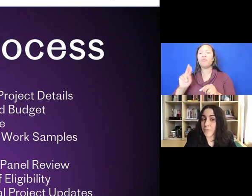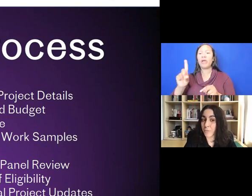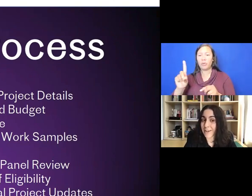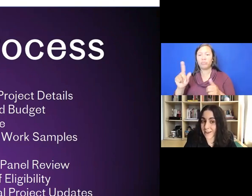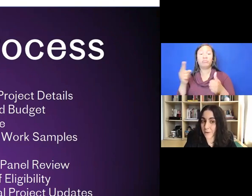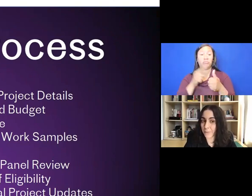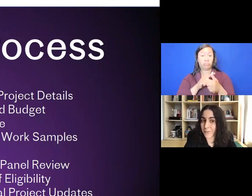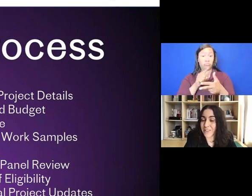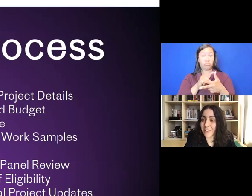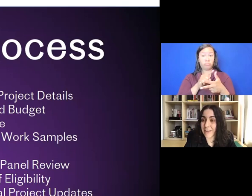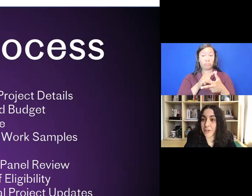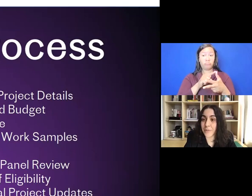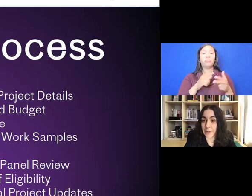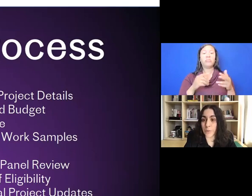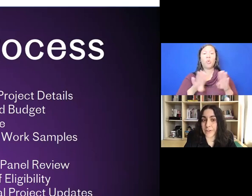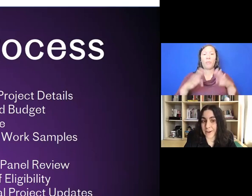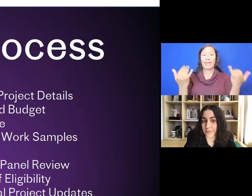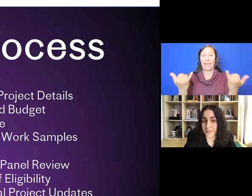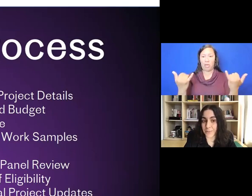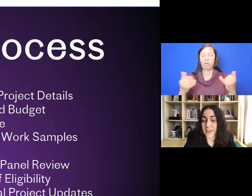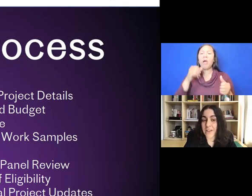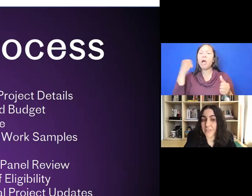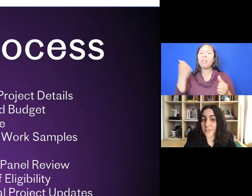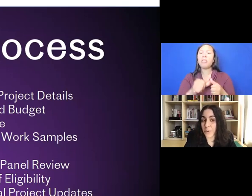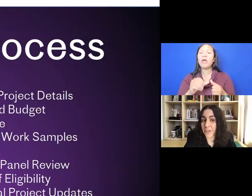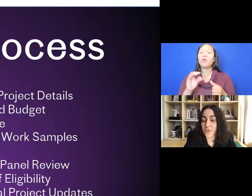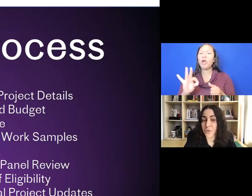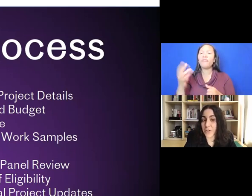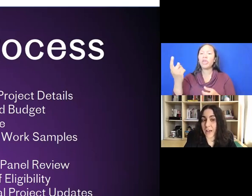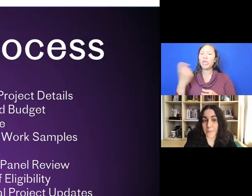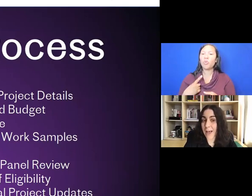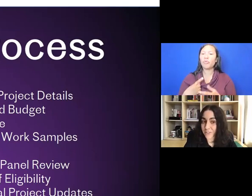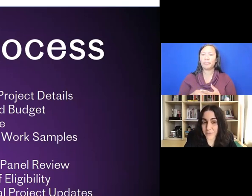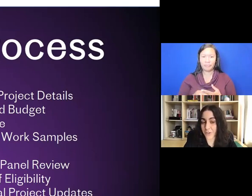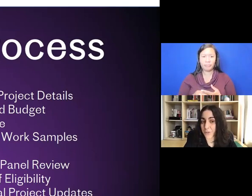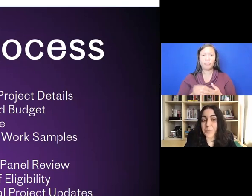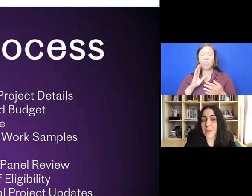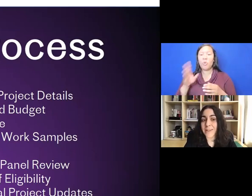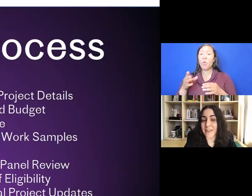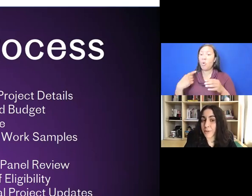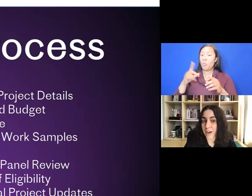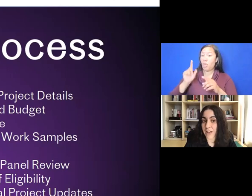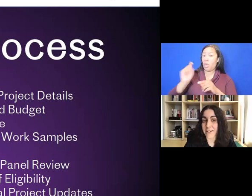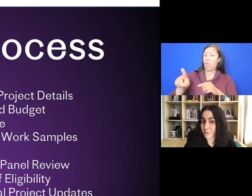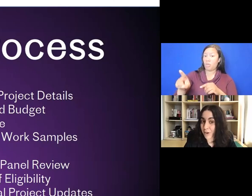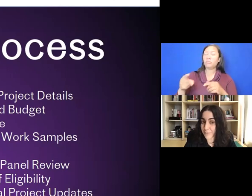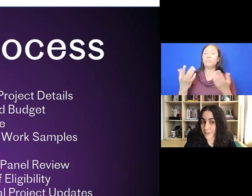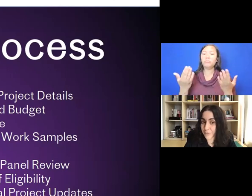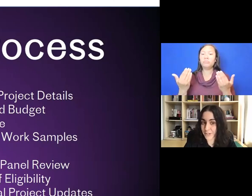open right now, is the letter of inquiry round. This is going to ask of you demographic